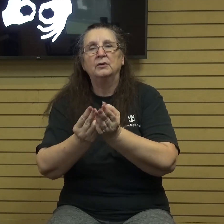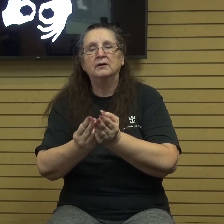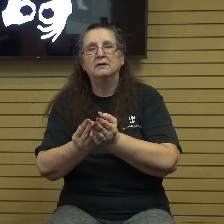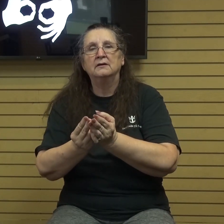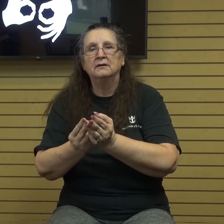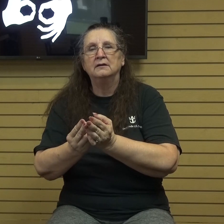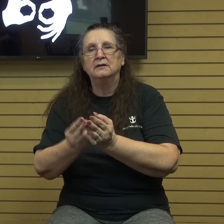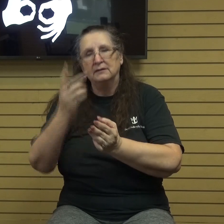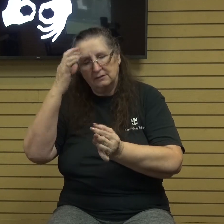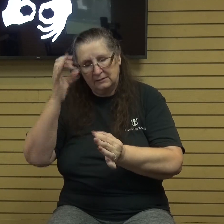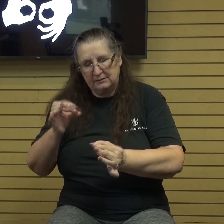the Lord.